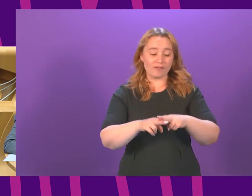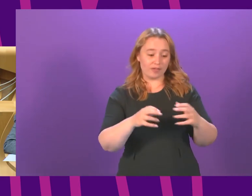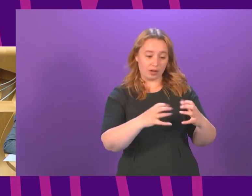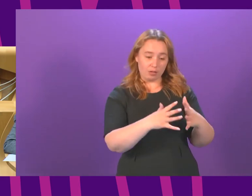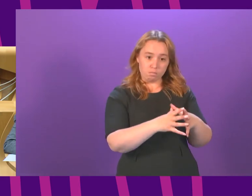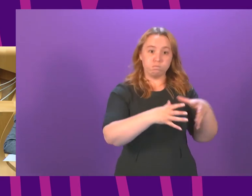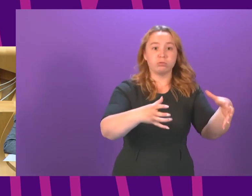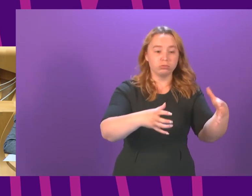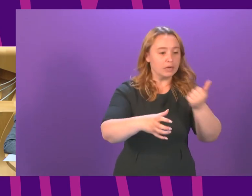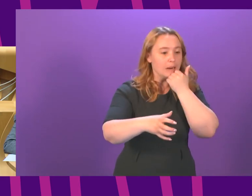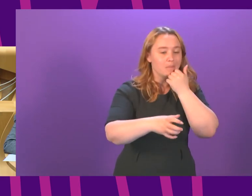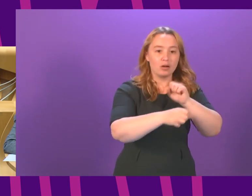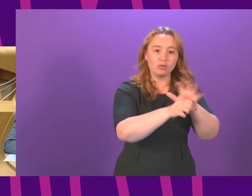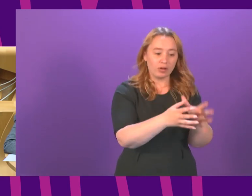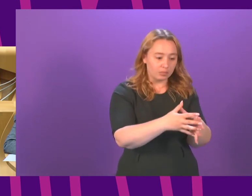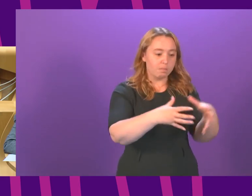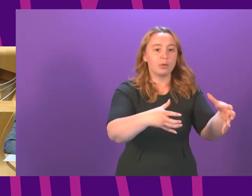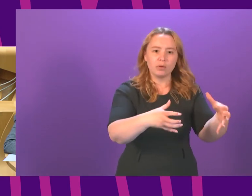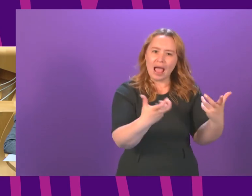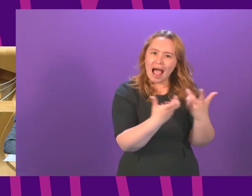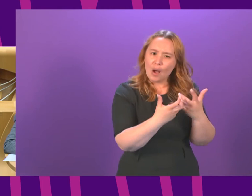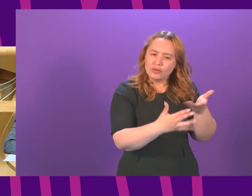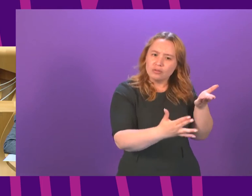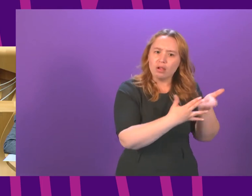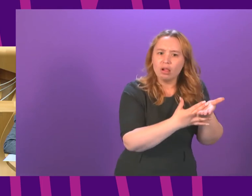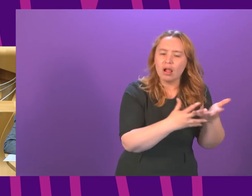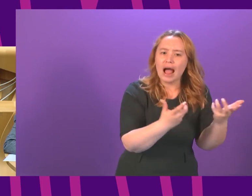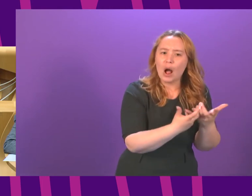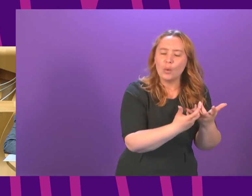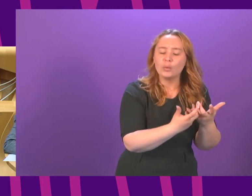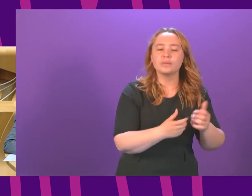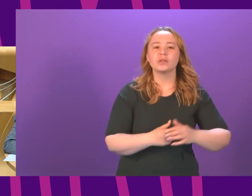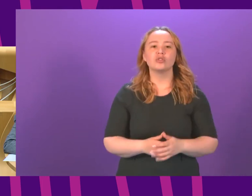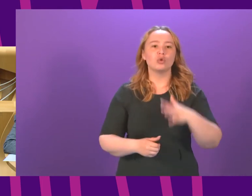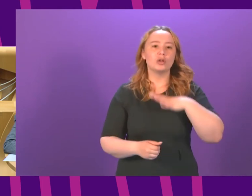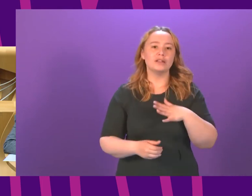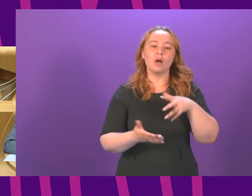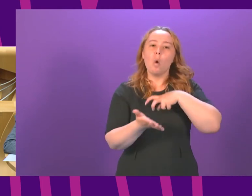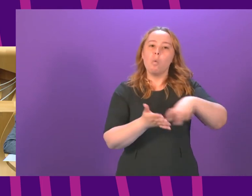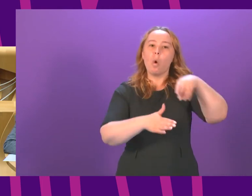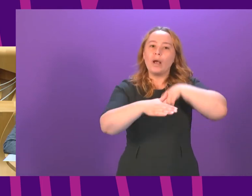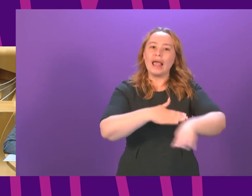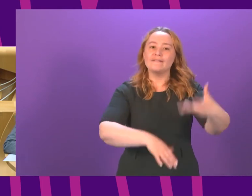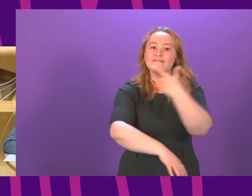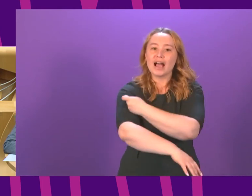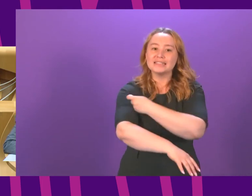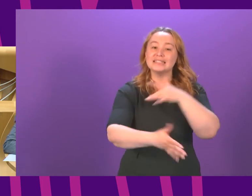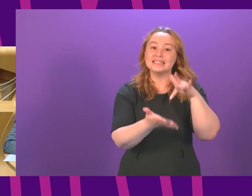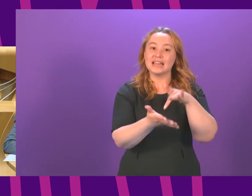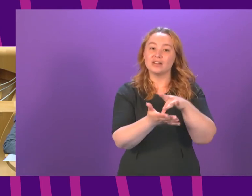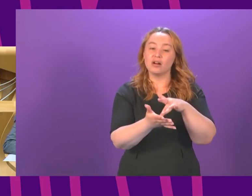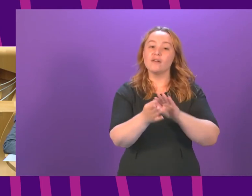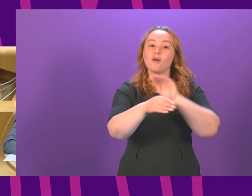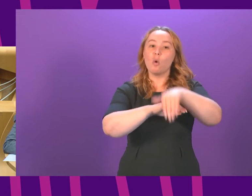learning from the Glasgow experience those protocols must include walk-in vaccination centres for everyone aged over 18